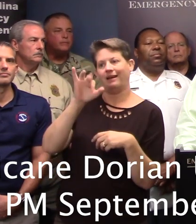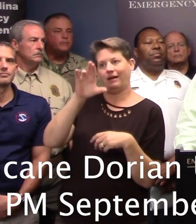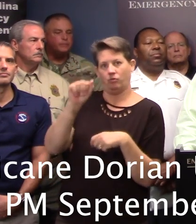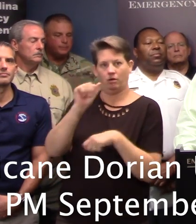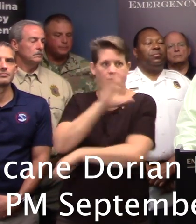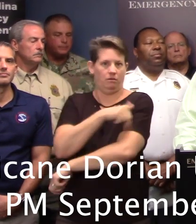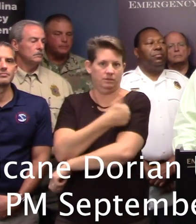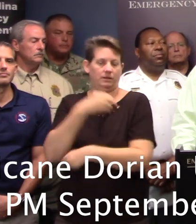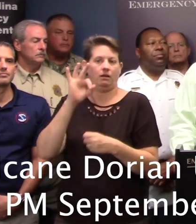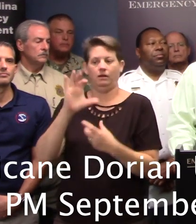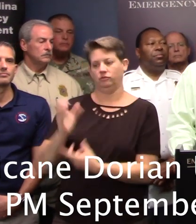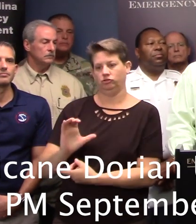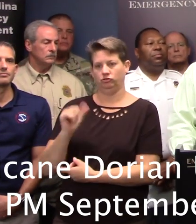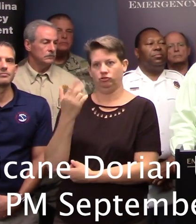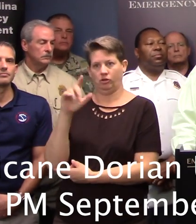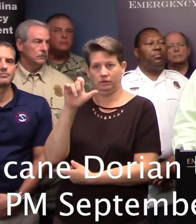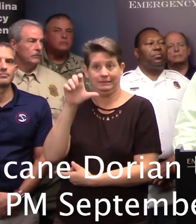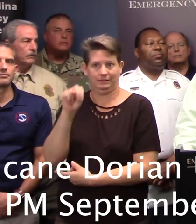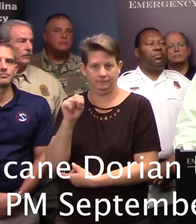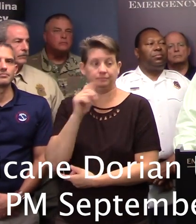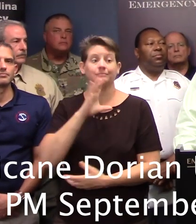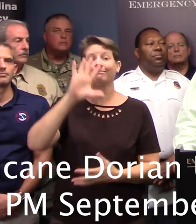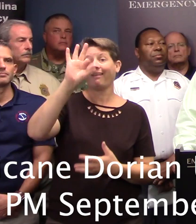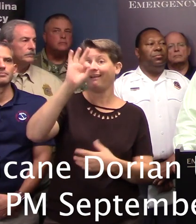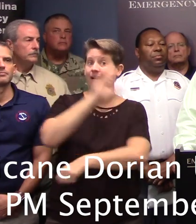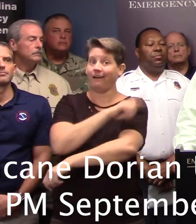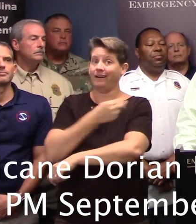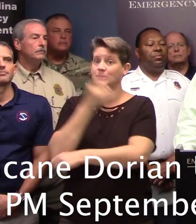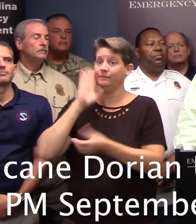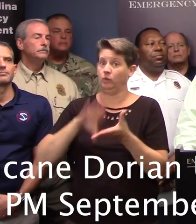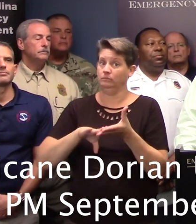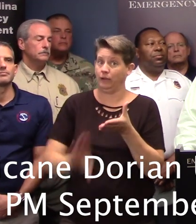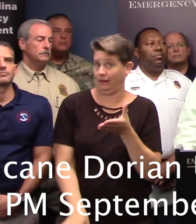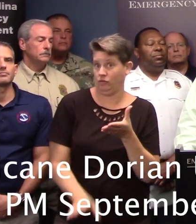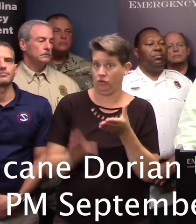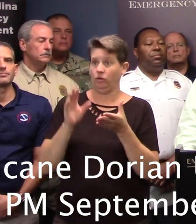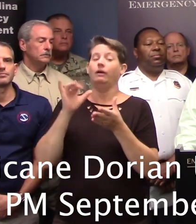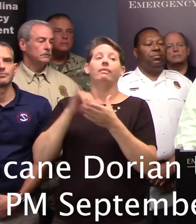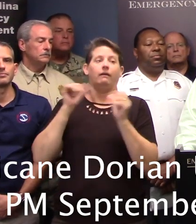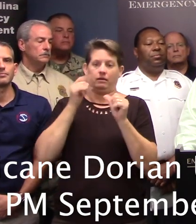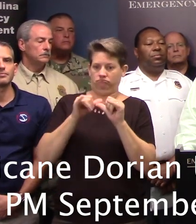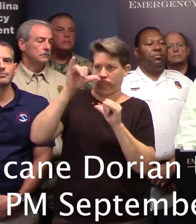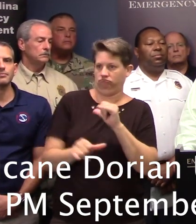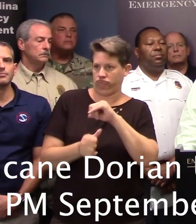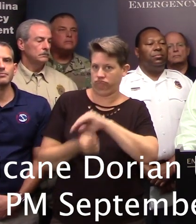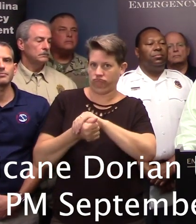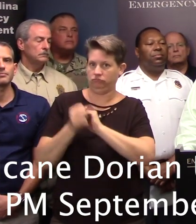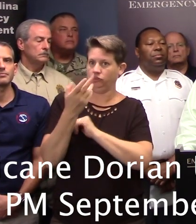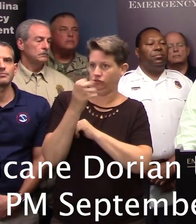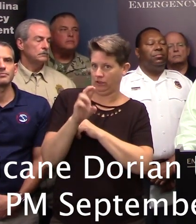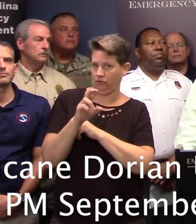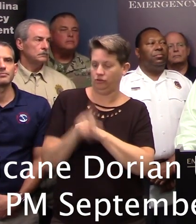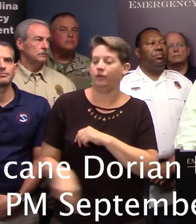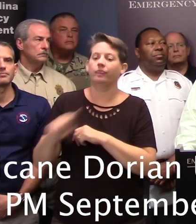The nine hospitals that have been granted exemption waivers allowing them to shelter in place. These hospitals